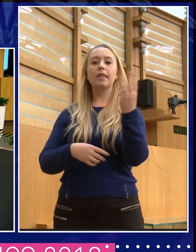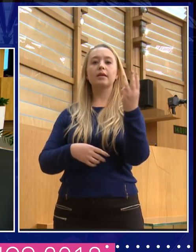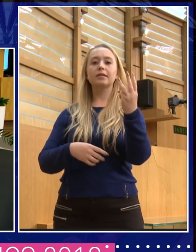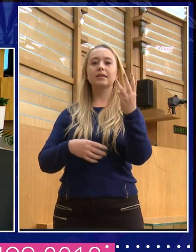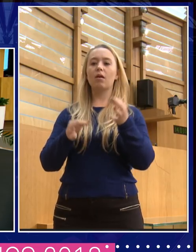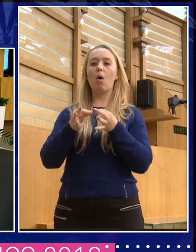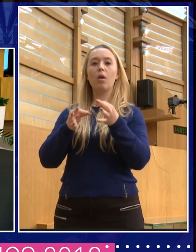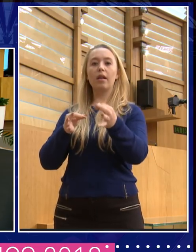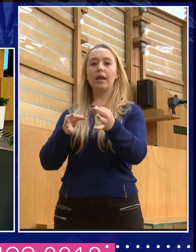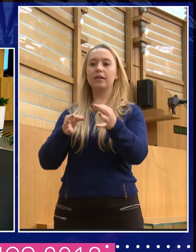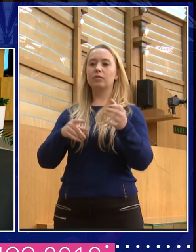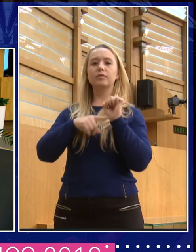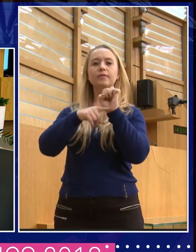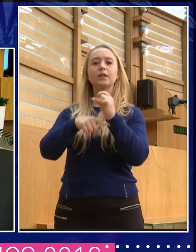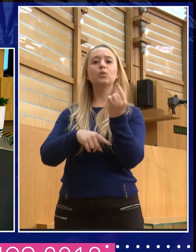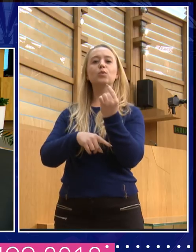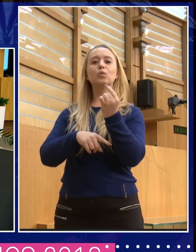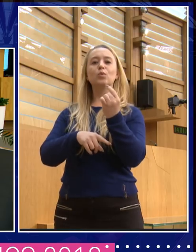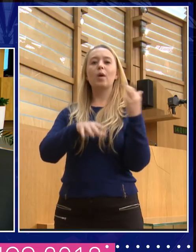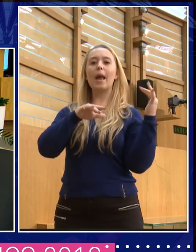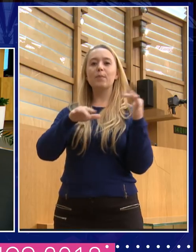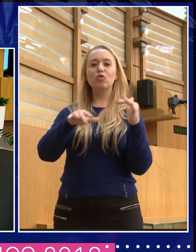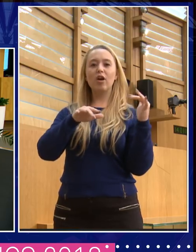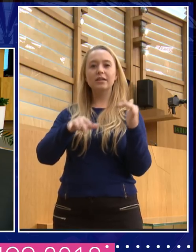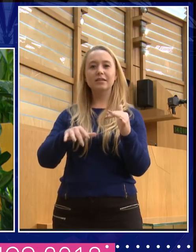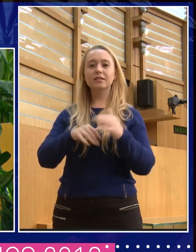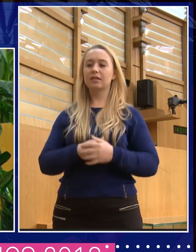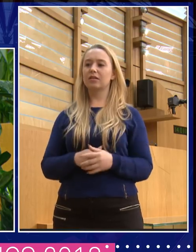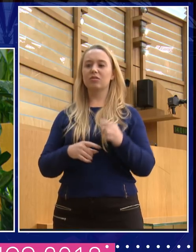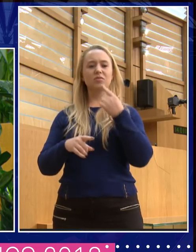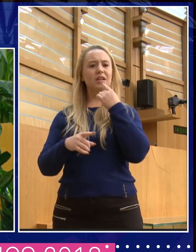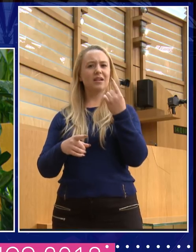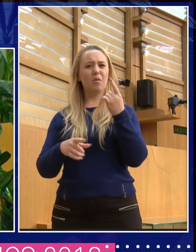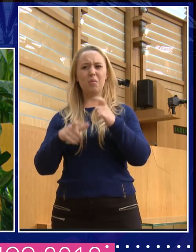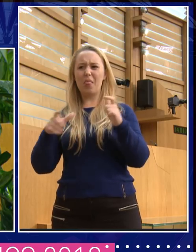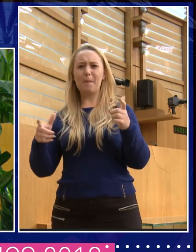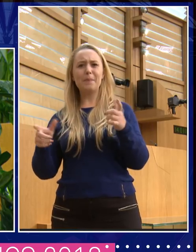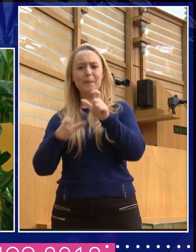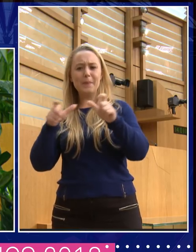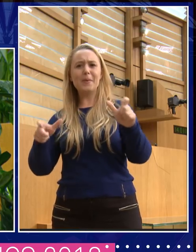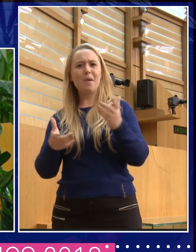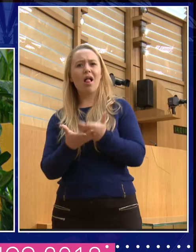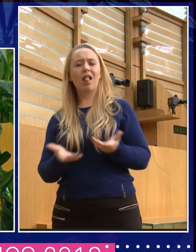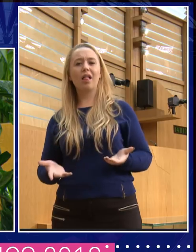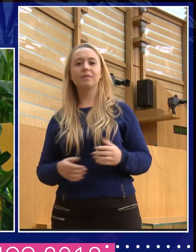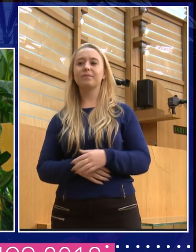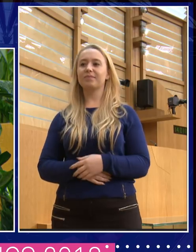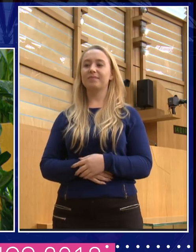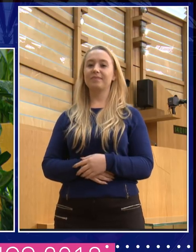immigrants. You were saying, you know, come on, these people make a politician. was slightly naive then, because I think I would know now that if we were to go on